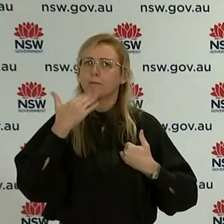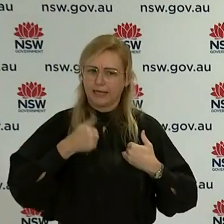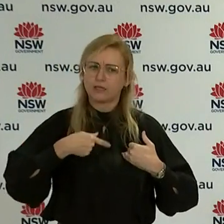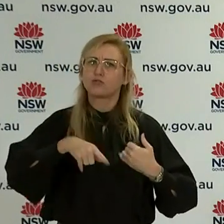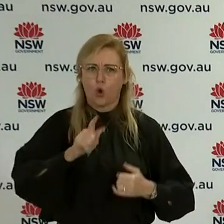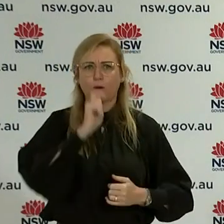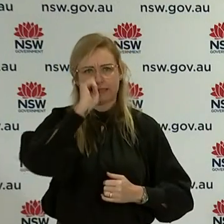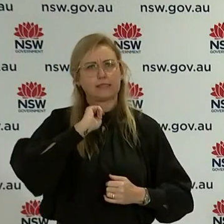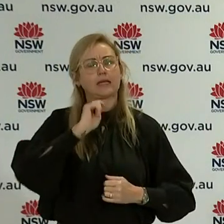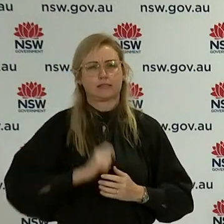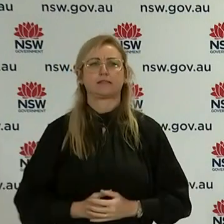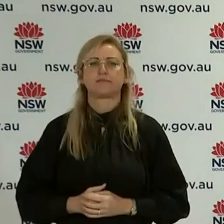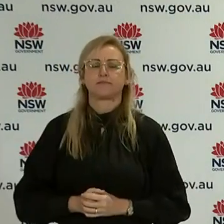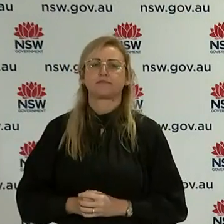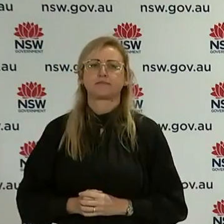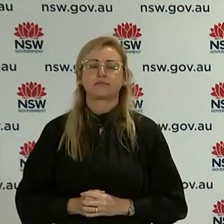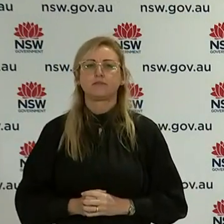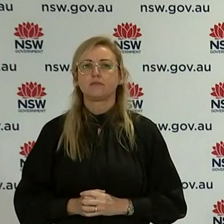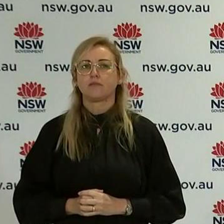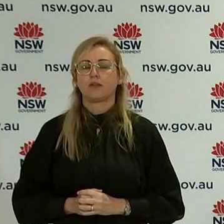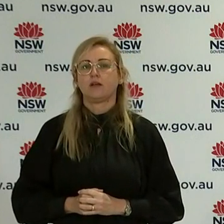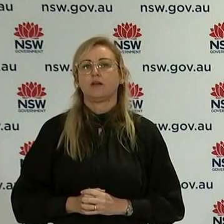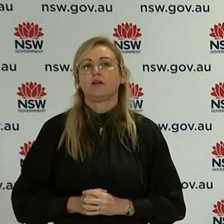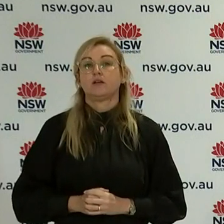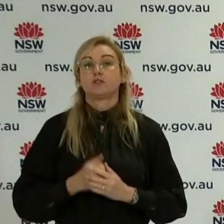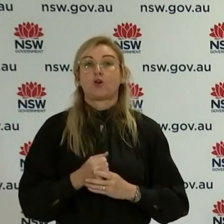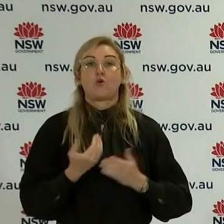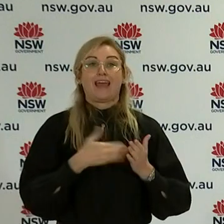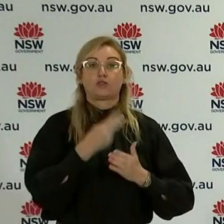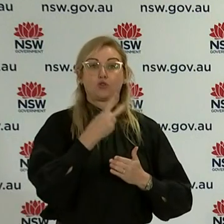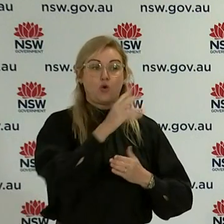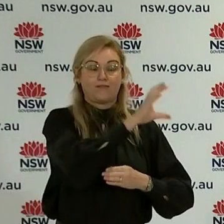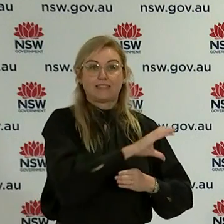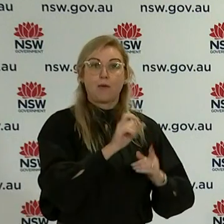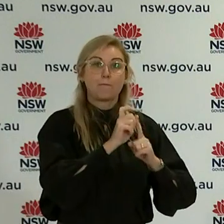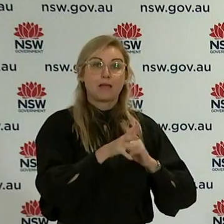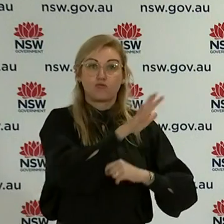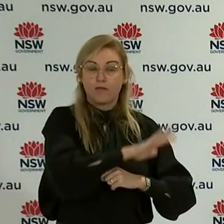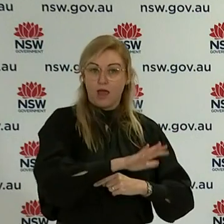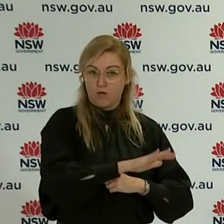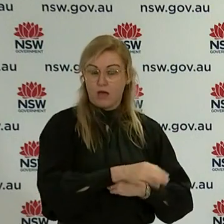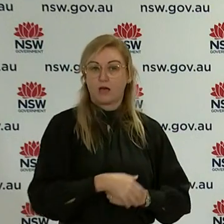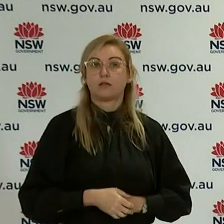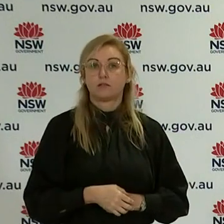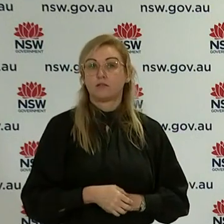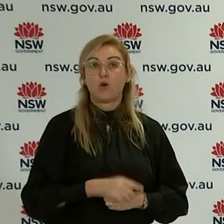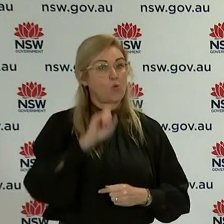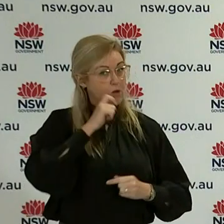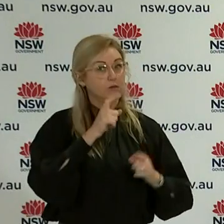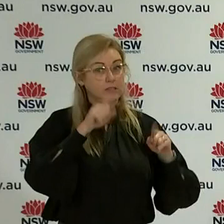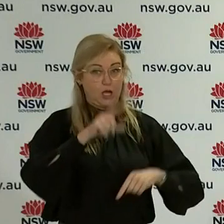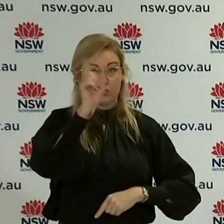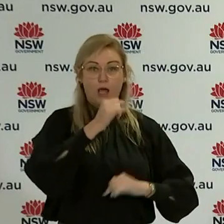The Premier mentioned additional restrictions for 12 suburbs in the city of Penrith. Now we've seen